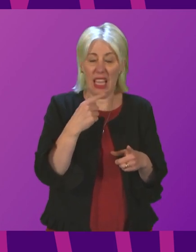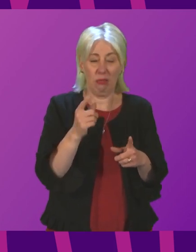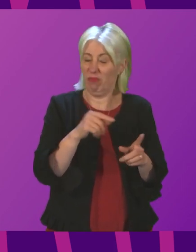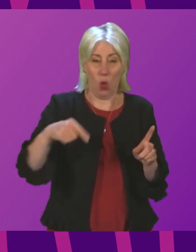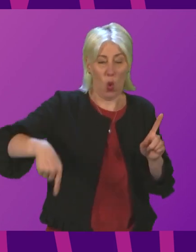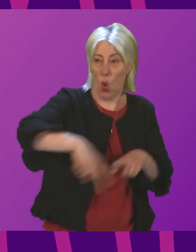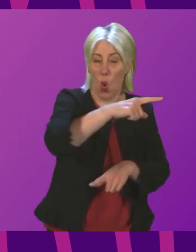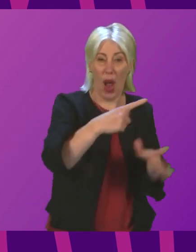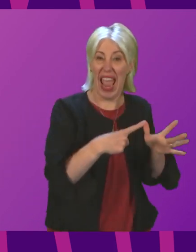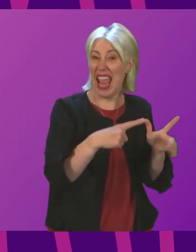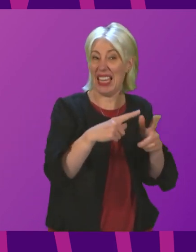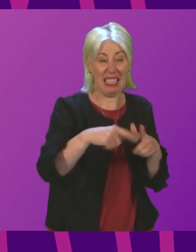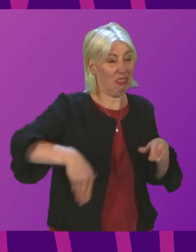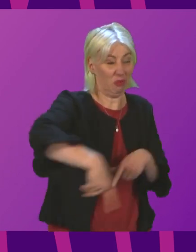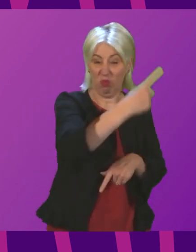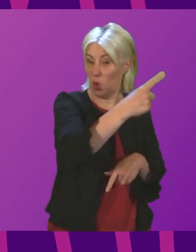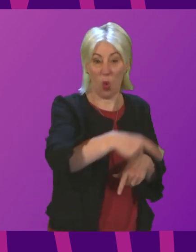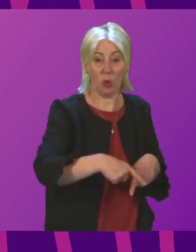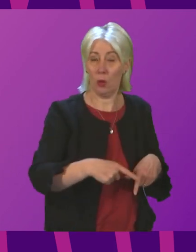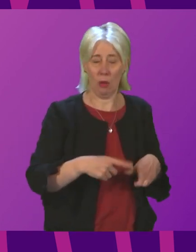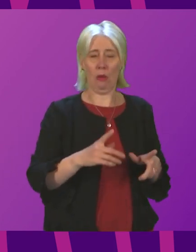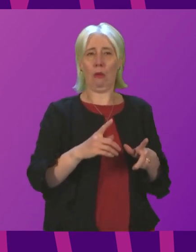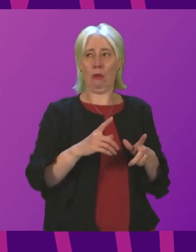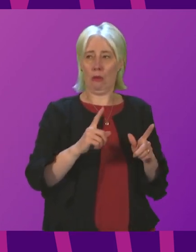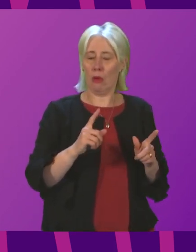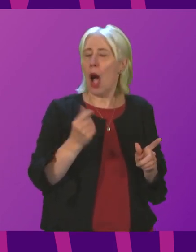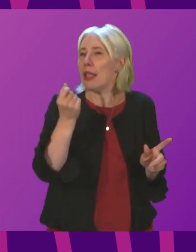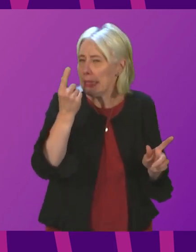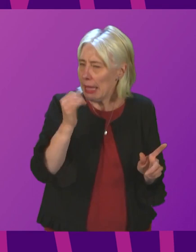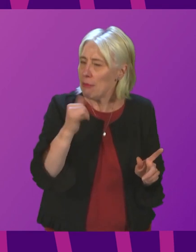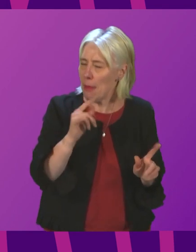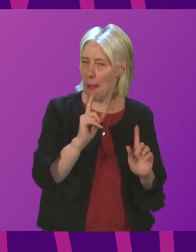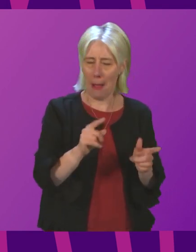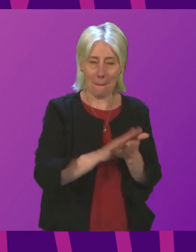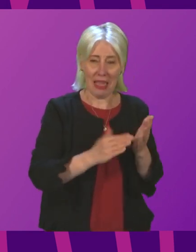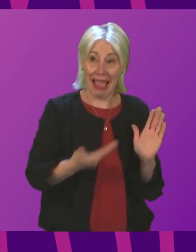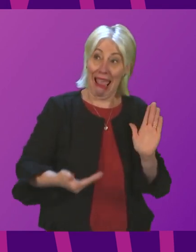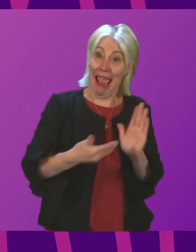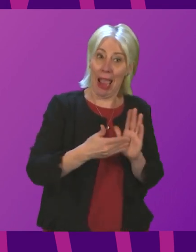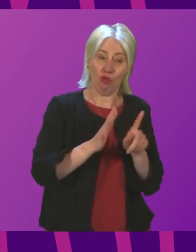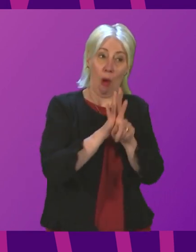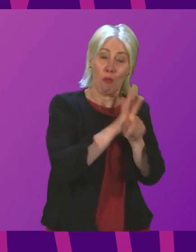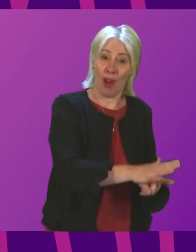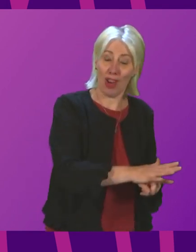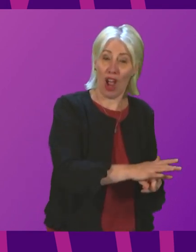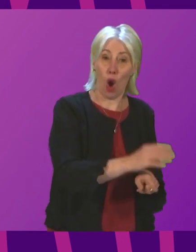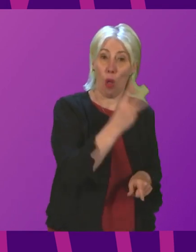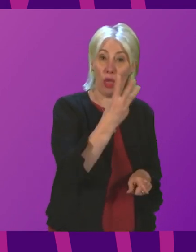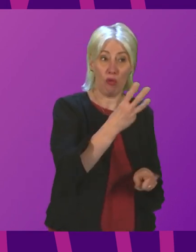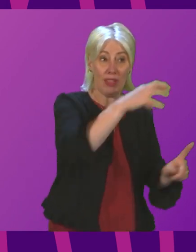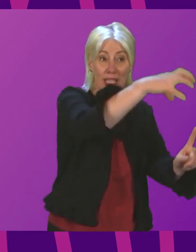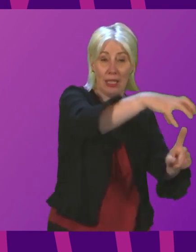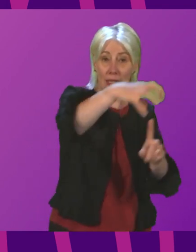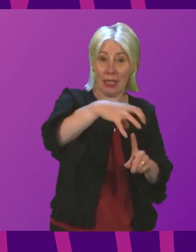&E, probably for understandable reasons. But this will be having an impact on the pressures being faced on the three accident emergency units and, by